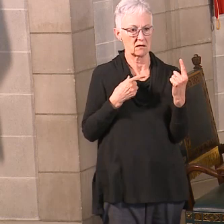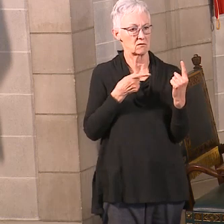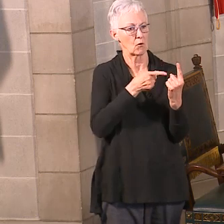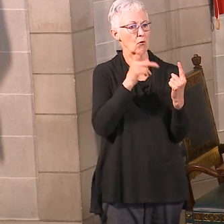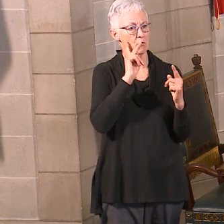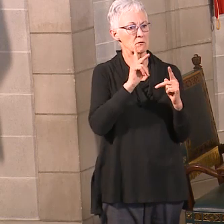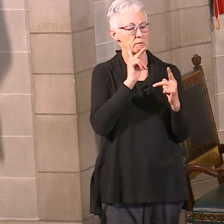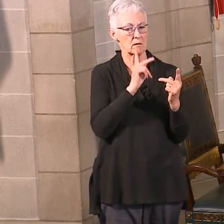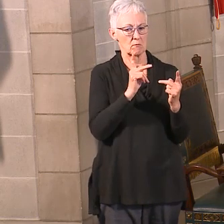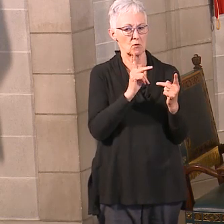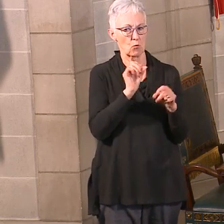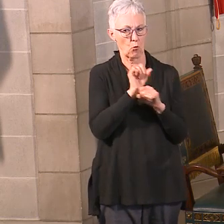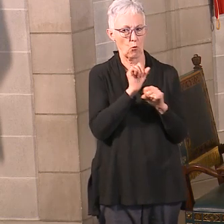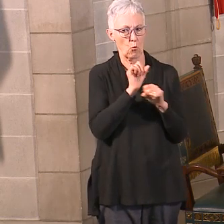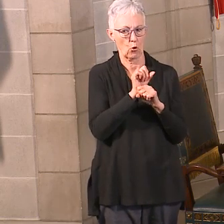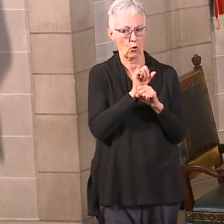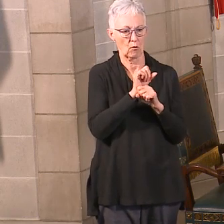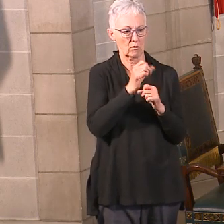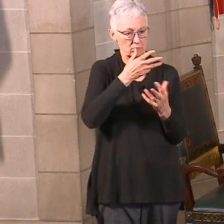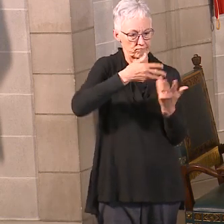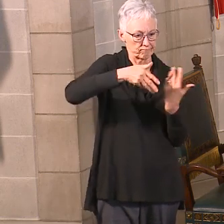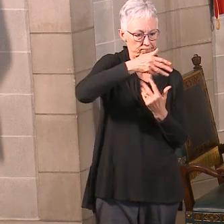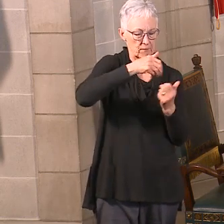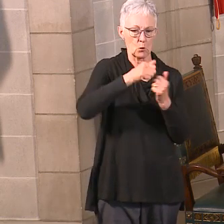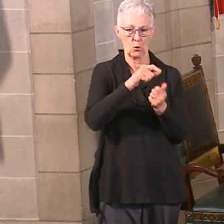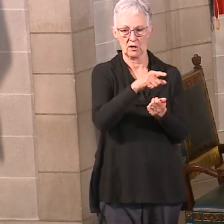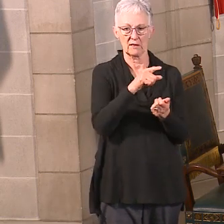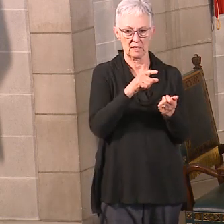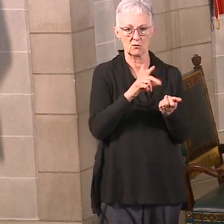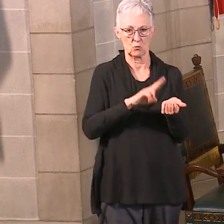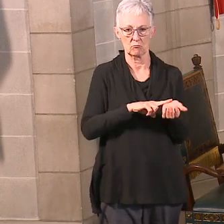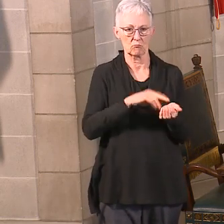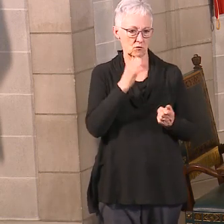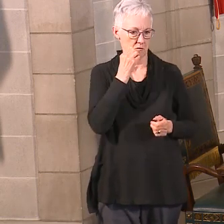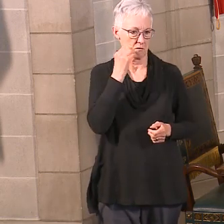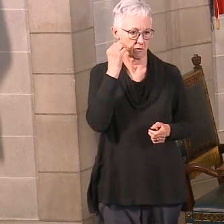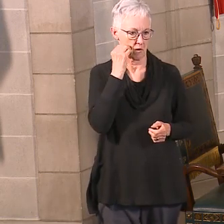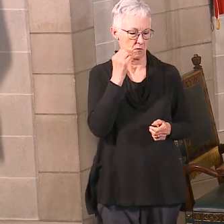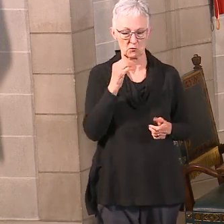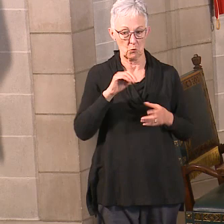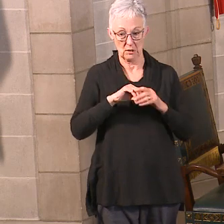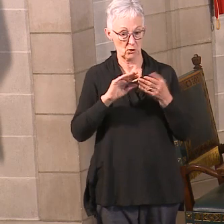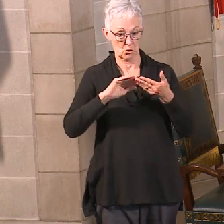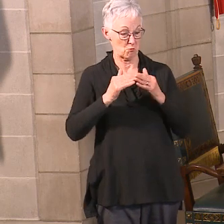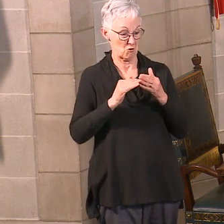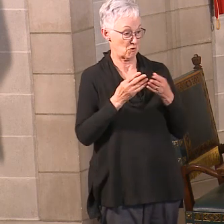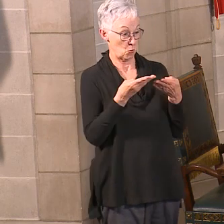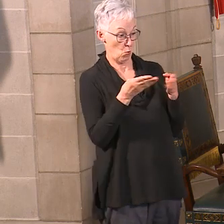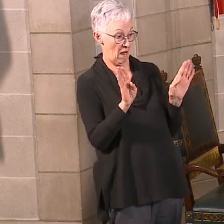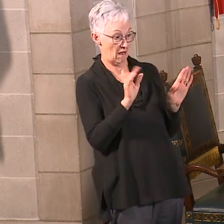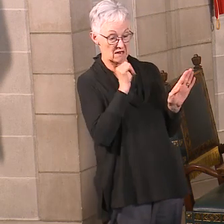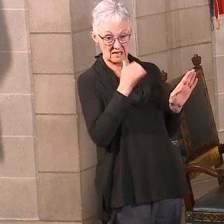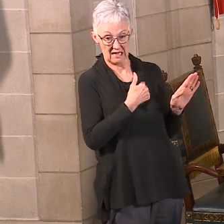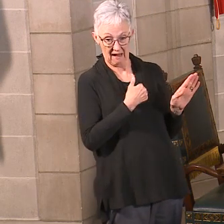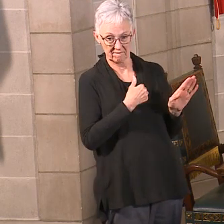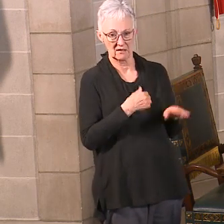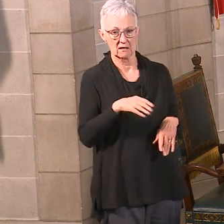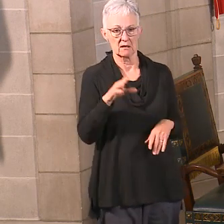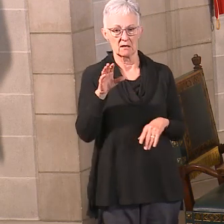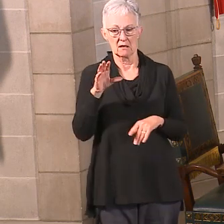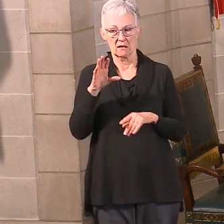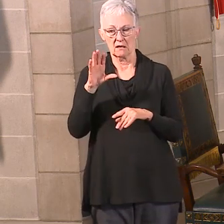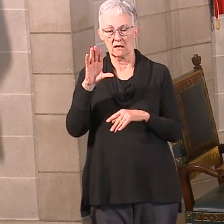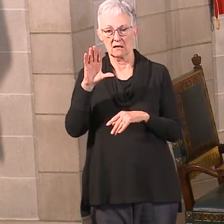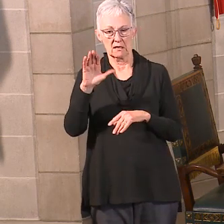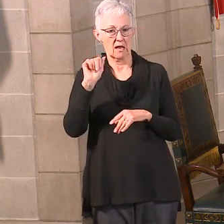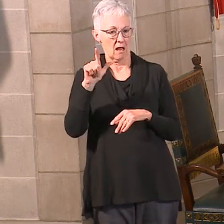believe, but nobody else in the community at least wasn't didn't seem to be that prevalent. Same thing I would say for Custer County as well. We had Callaway, and